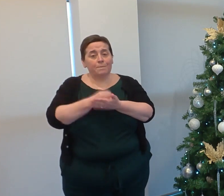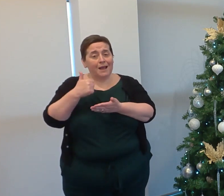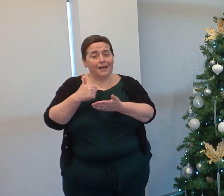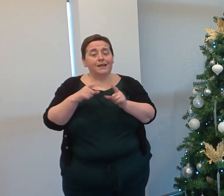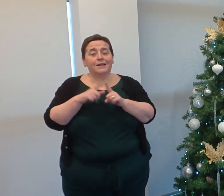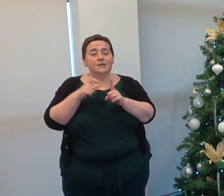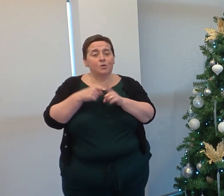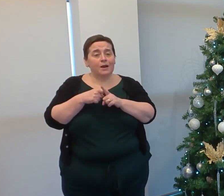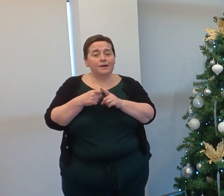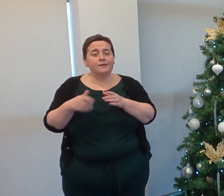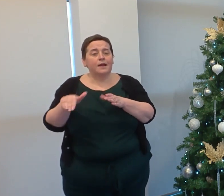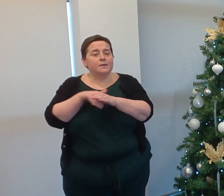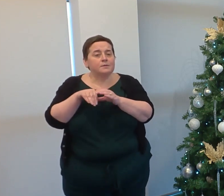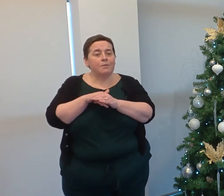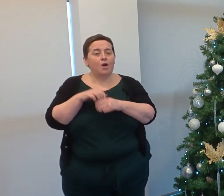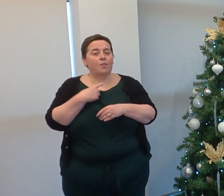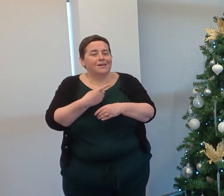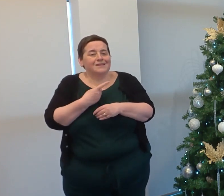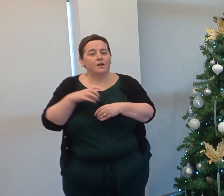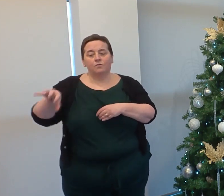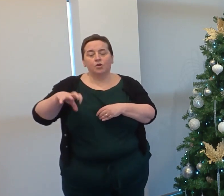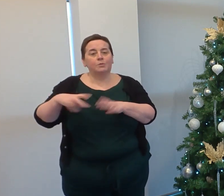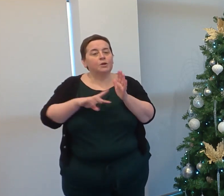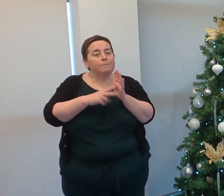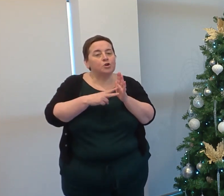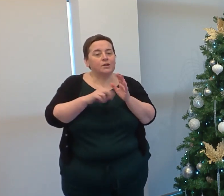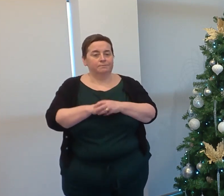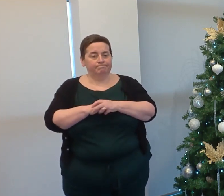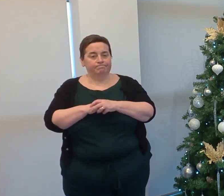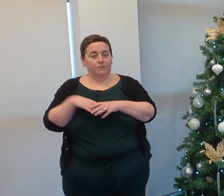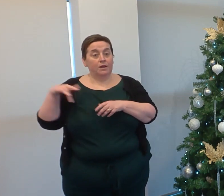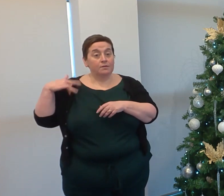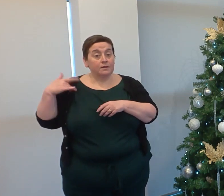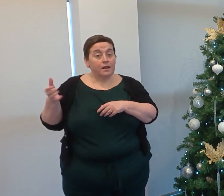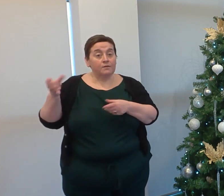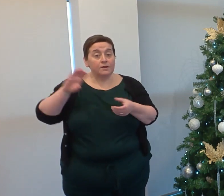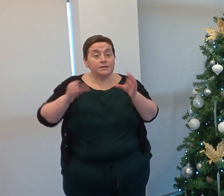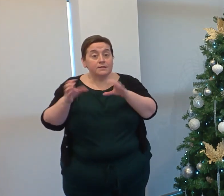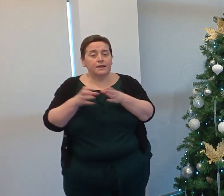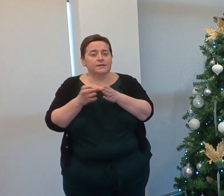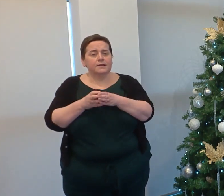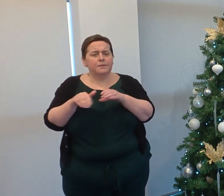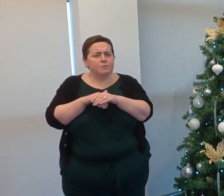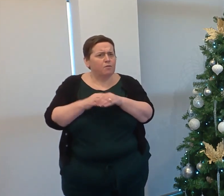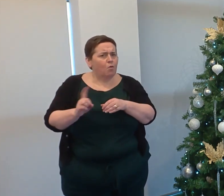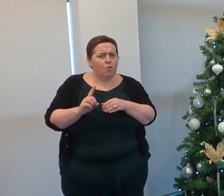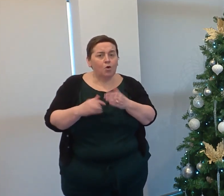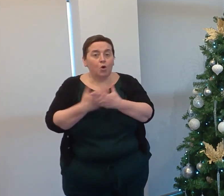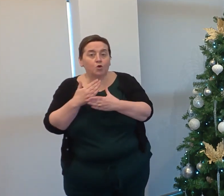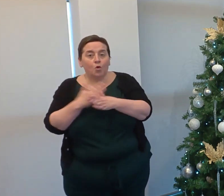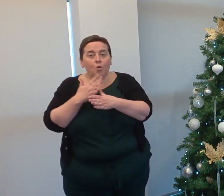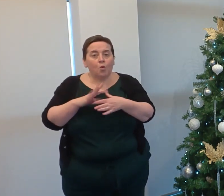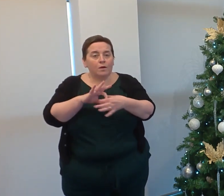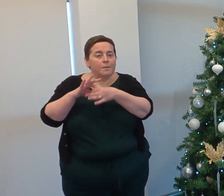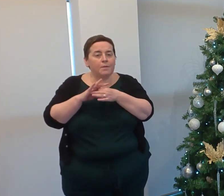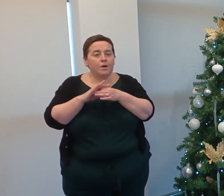in East Co-Bride as part of their Self and the Community project. The Live Science team have been involved in a new initiative working in